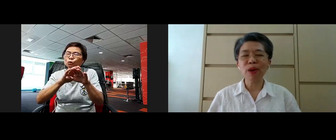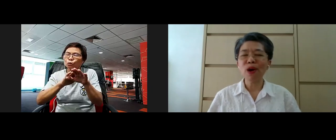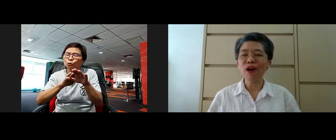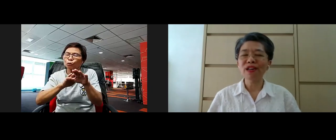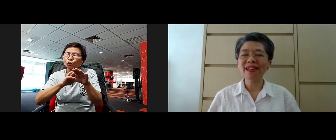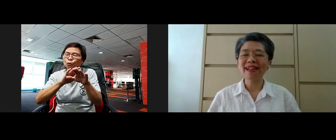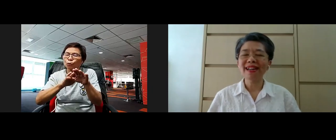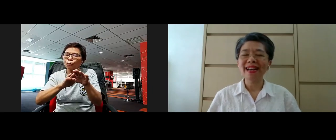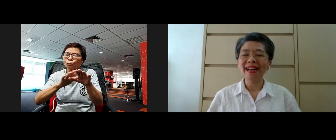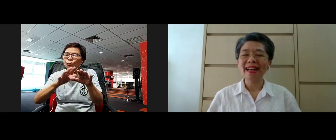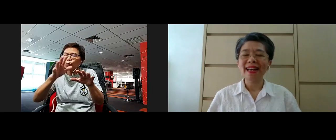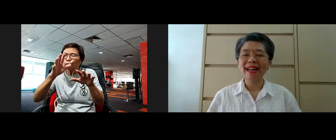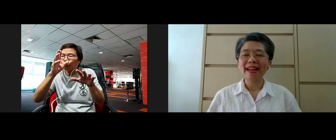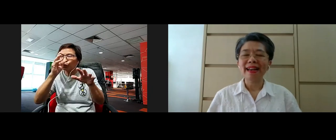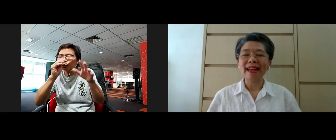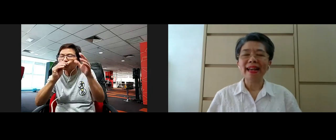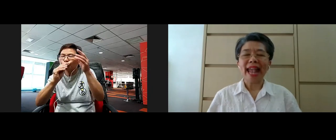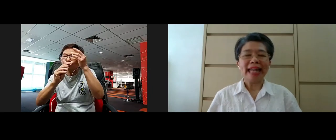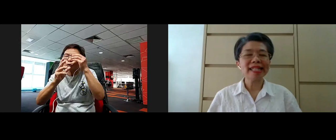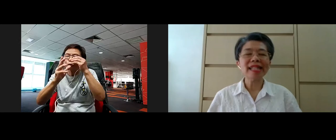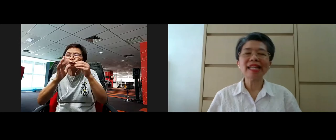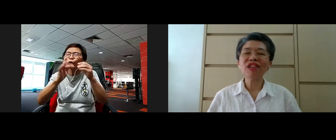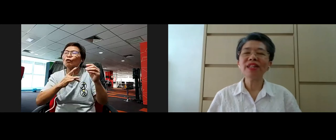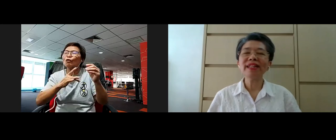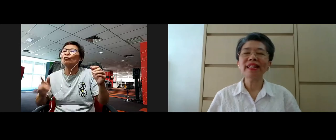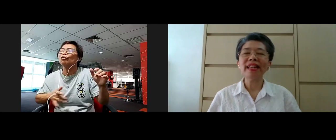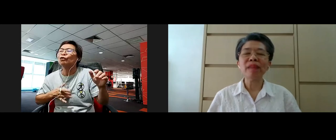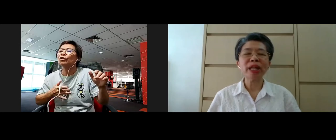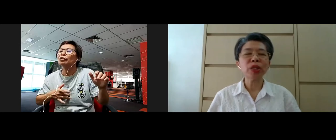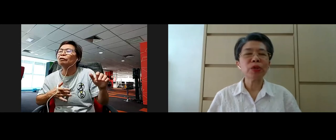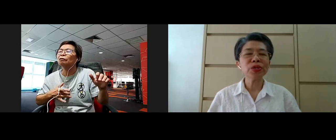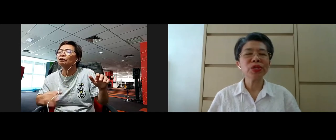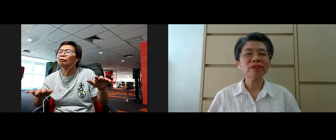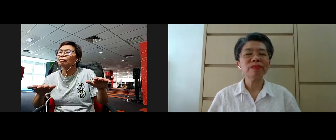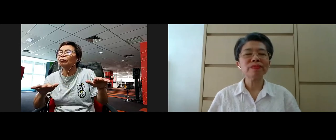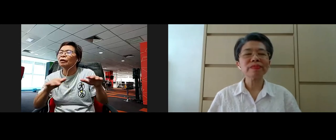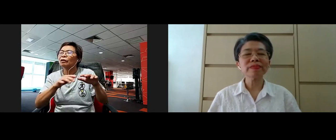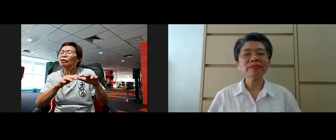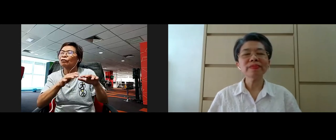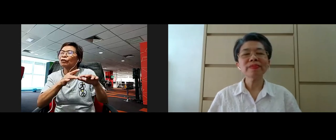Explore. Any sensation at my toes?